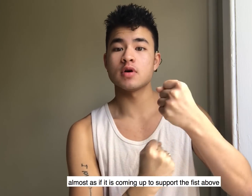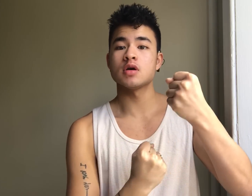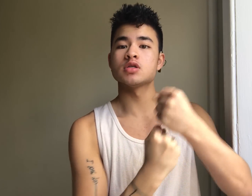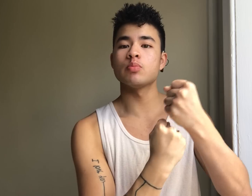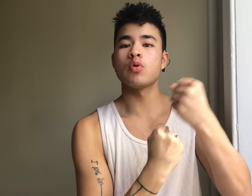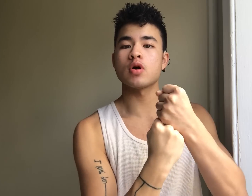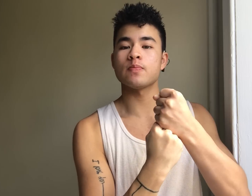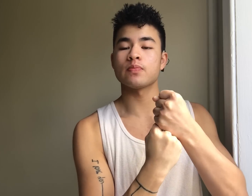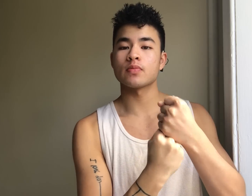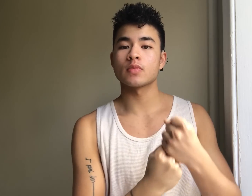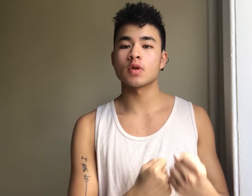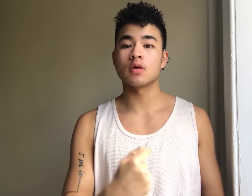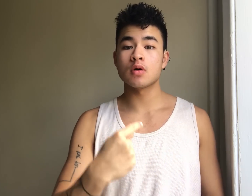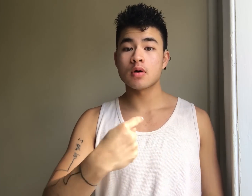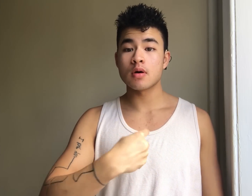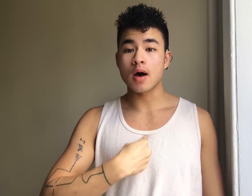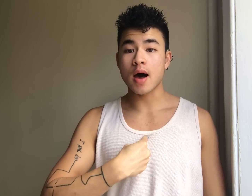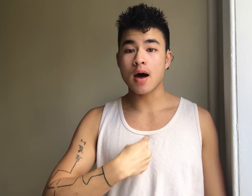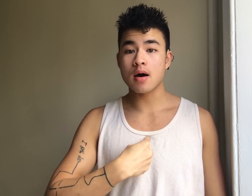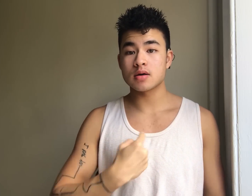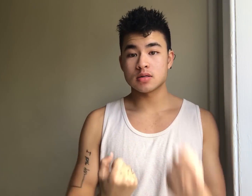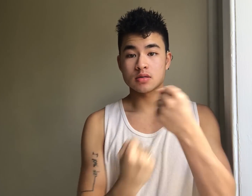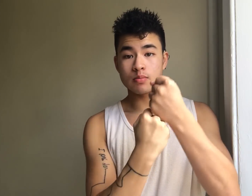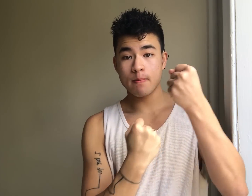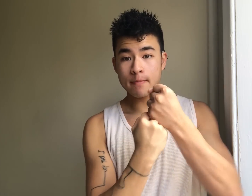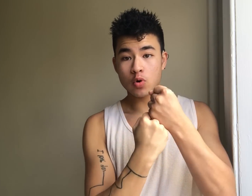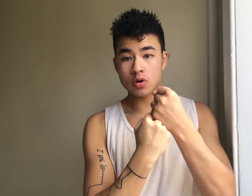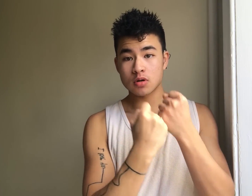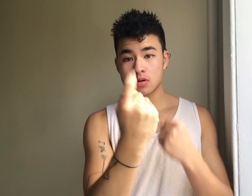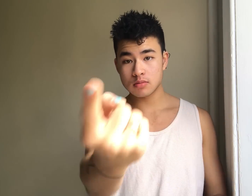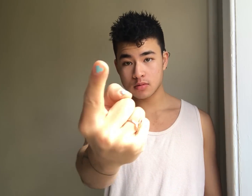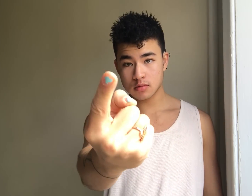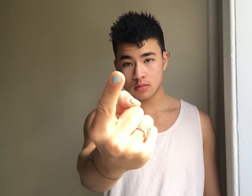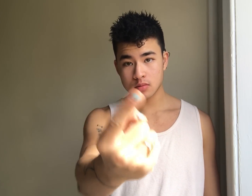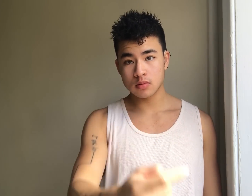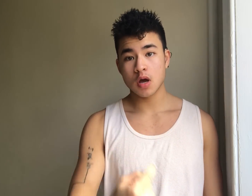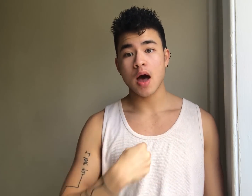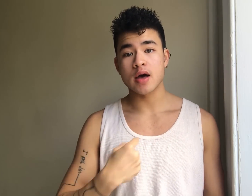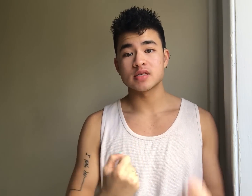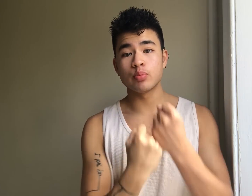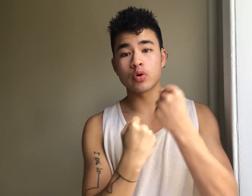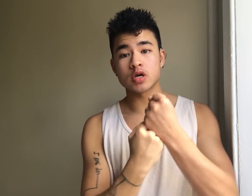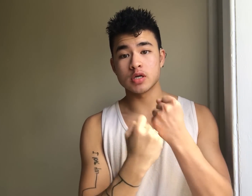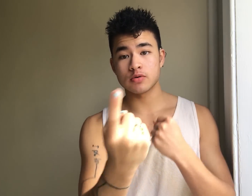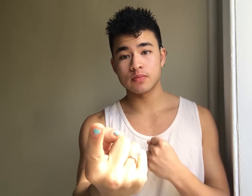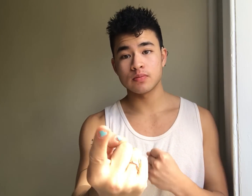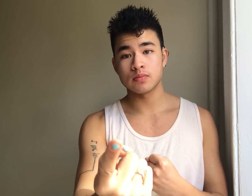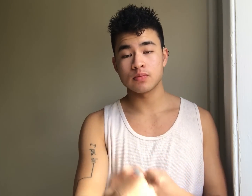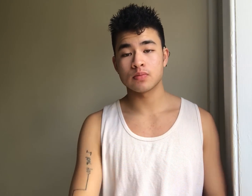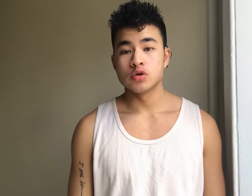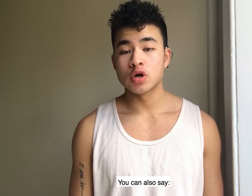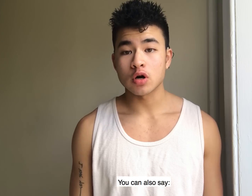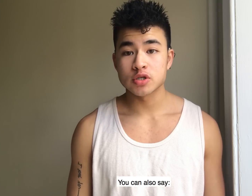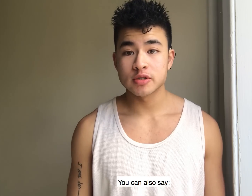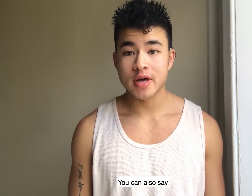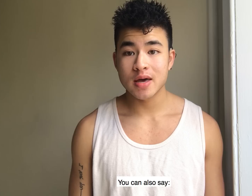support I support you you could also say